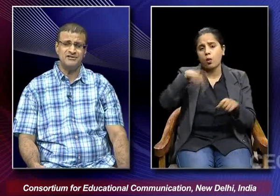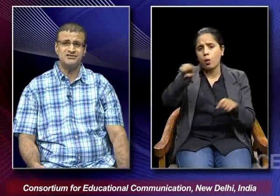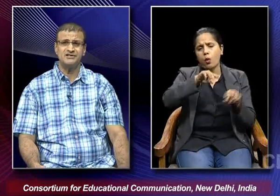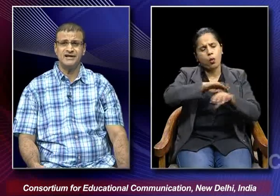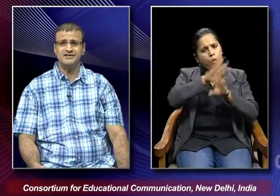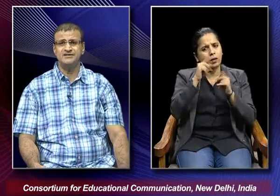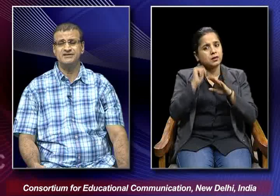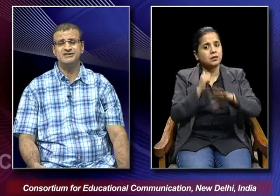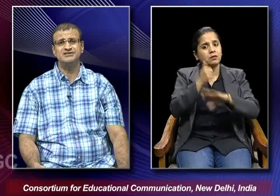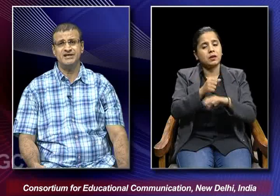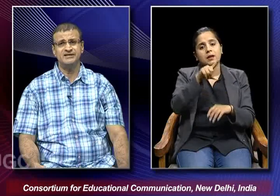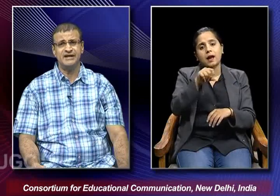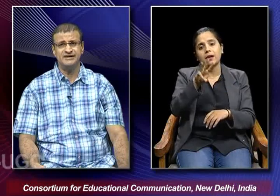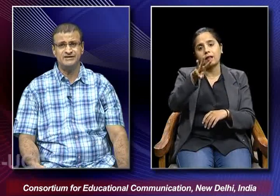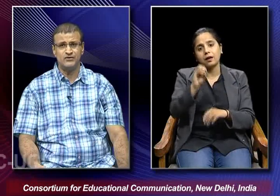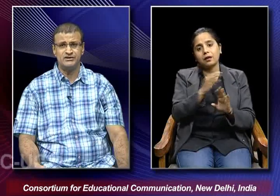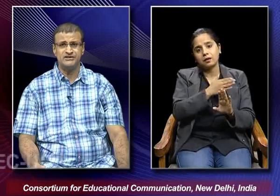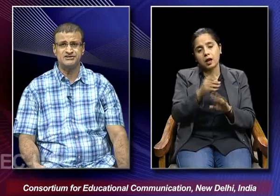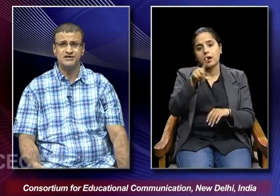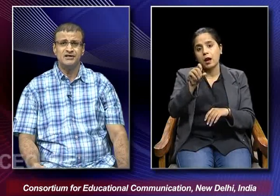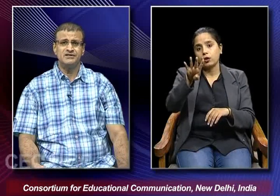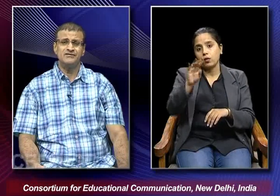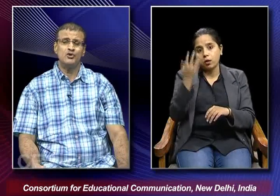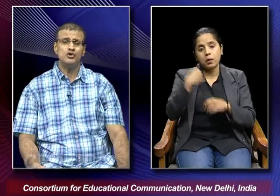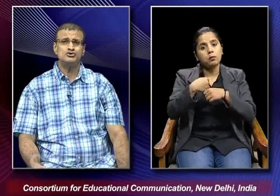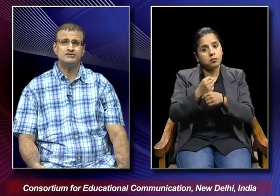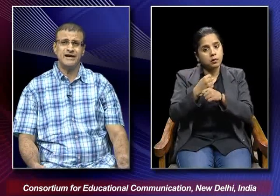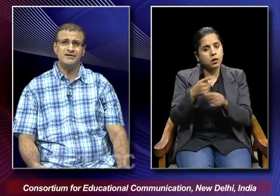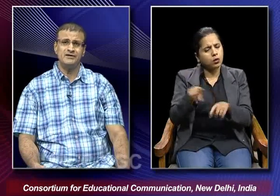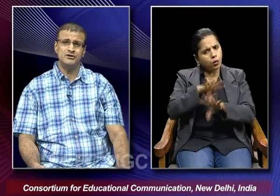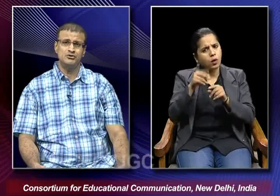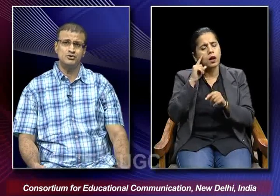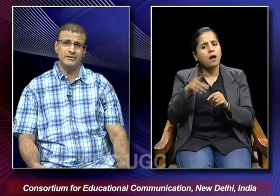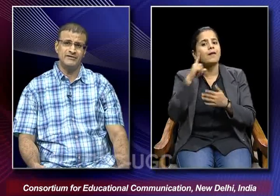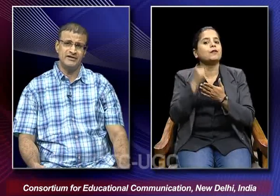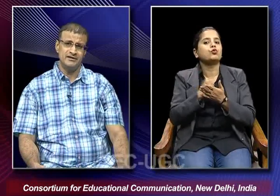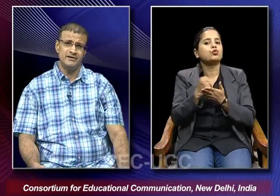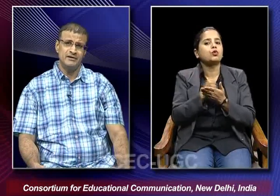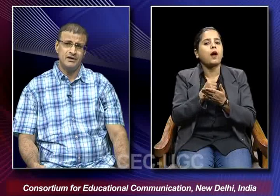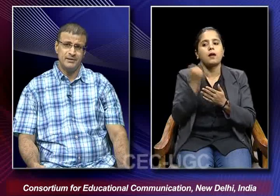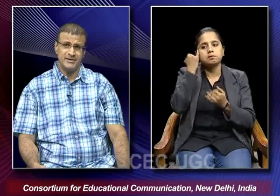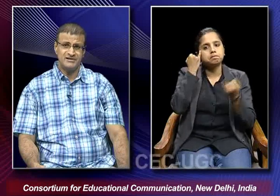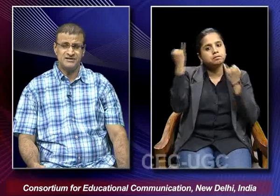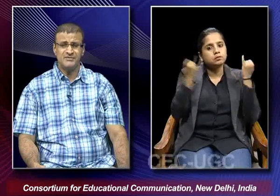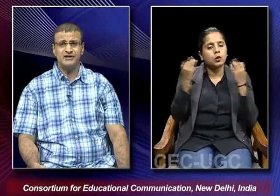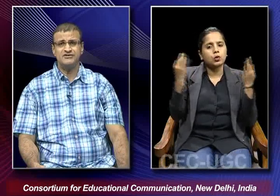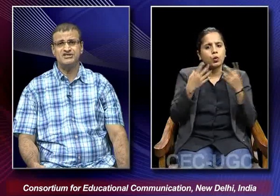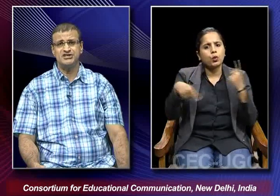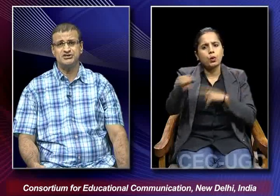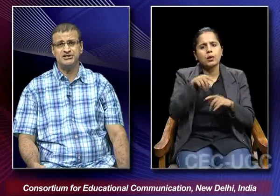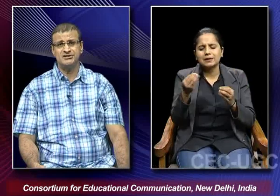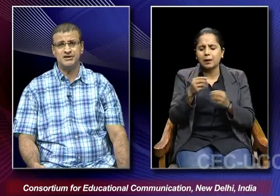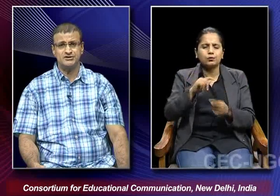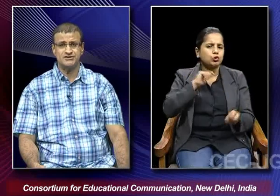established in the 1930s and the 1940s they were also trying to in a way bring some kind of a